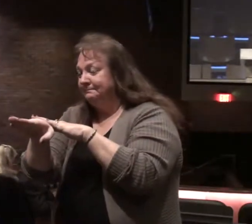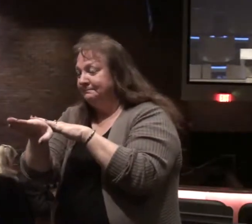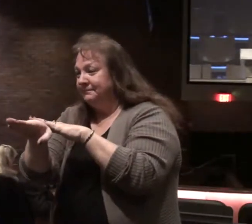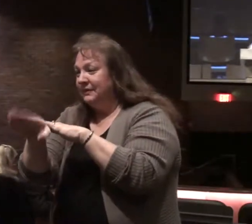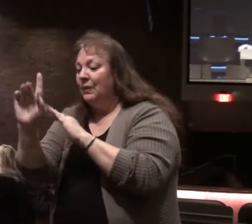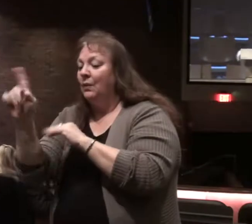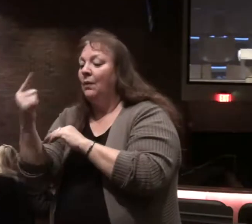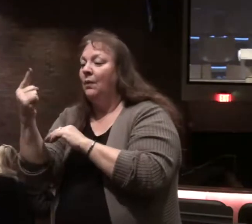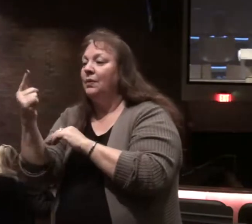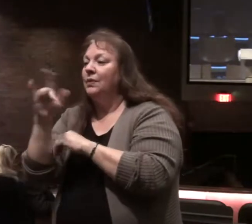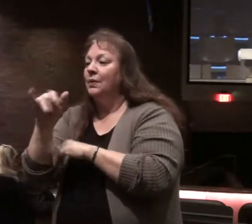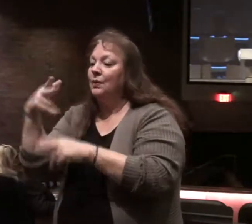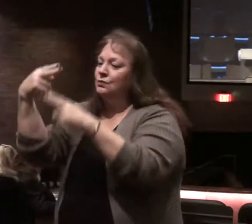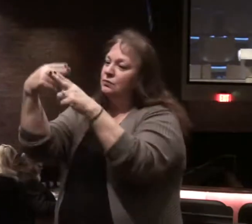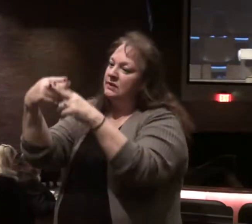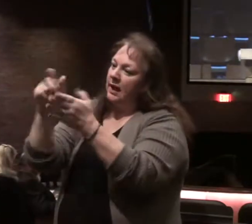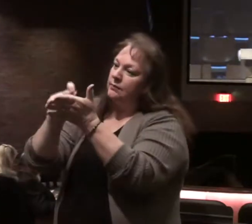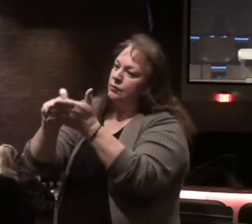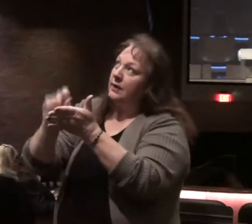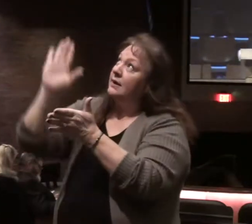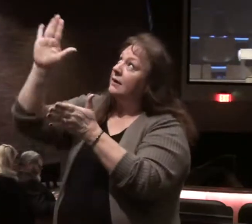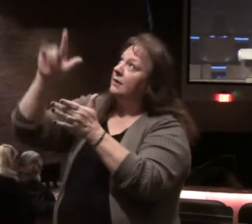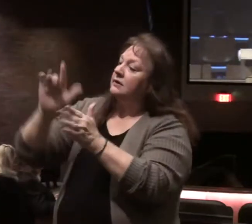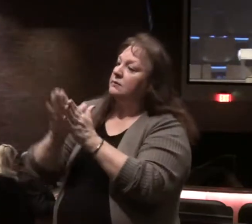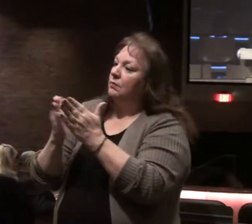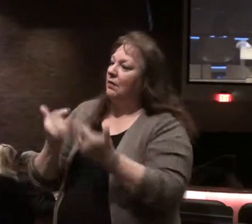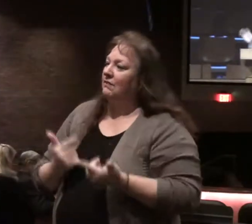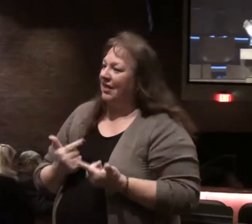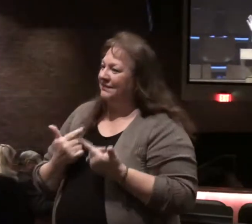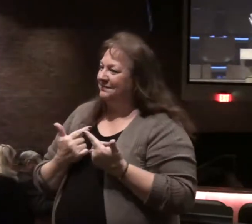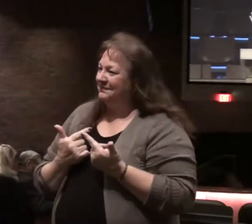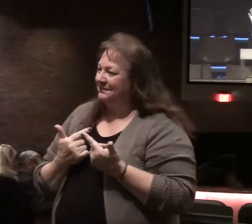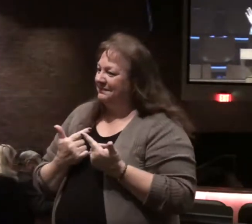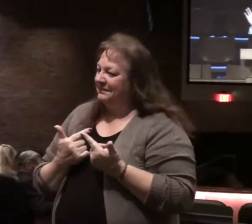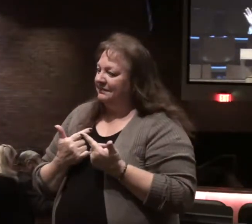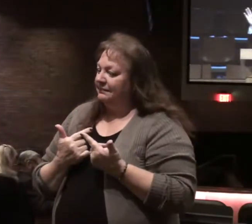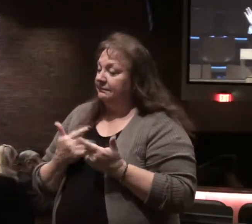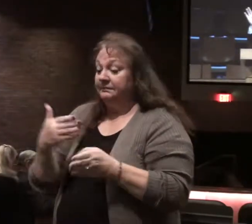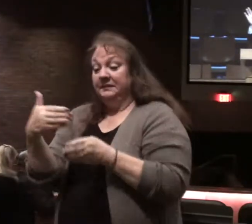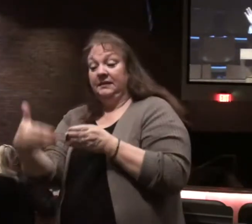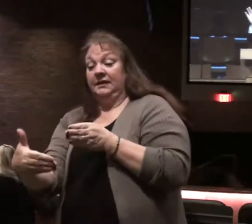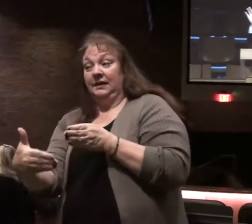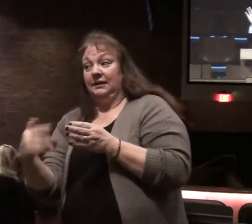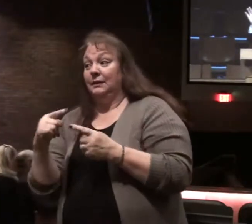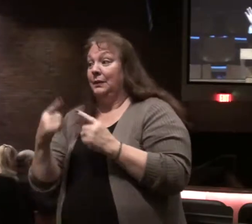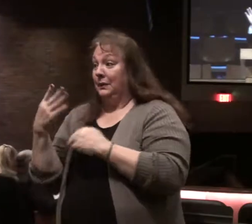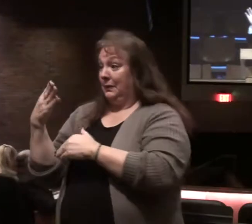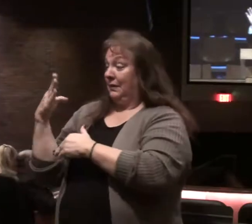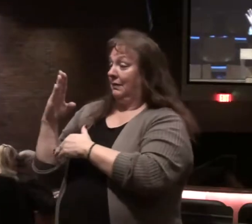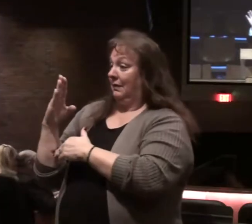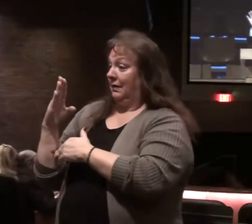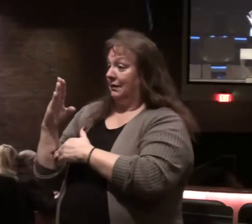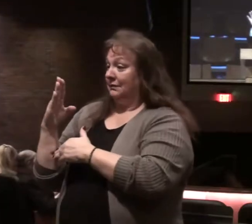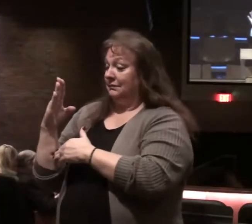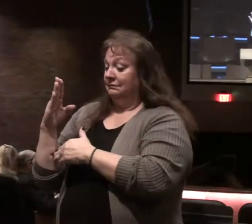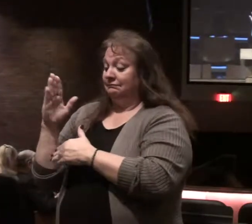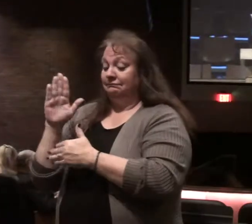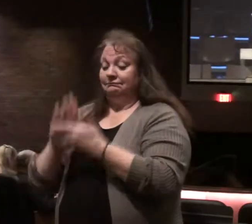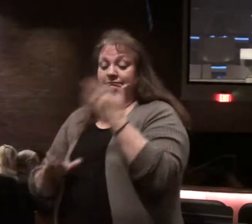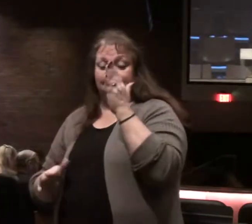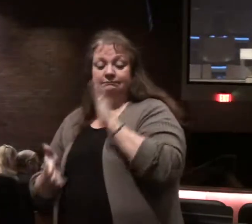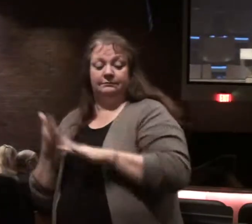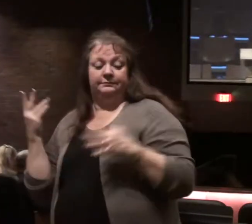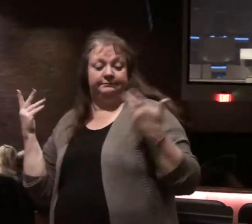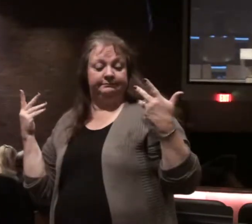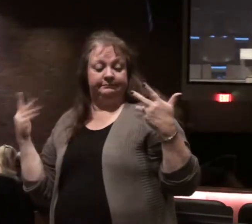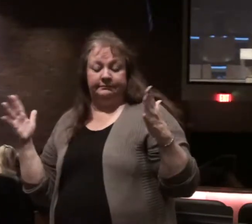but only those whose names are written in the Lamb's book of life in the end when God is done so to speak when he